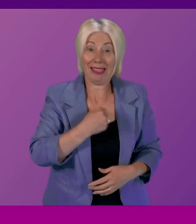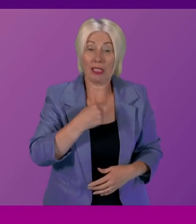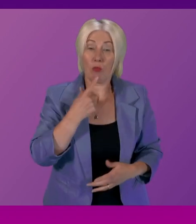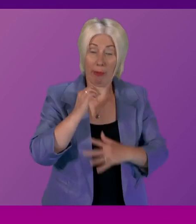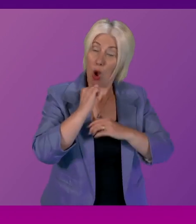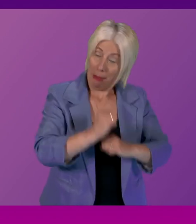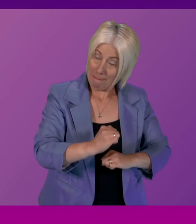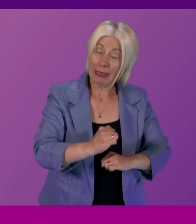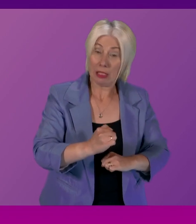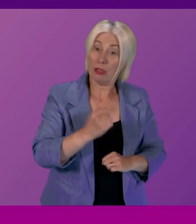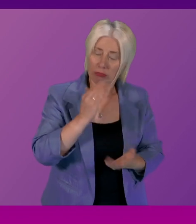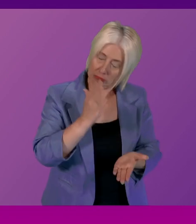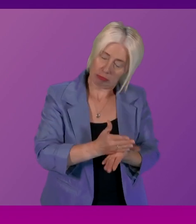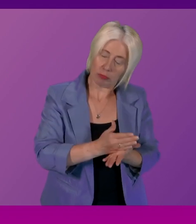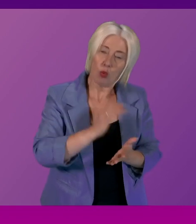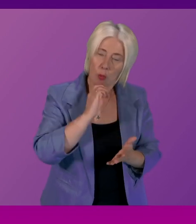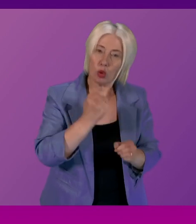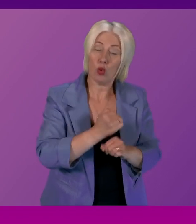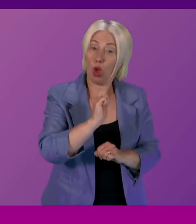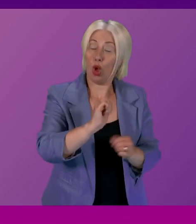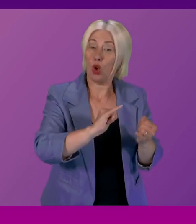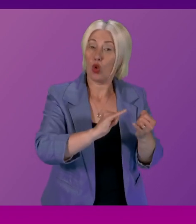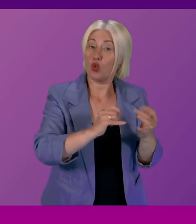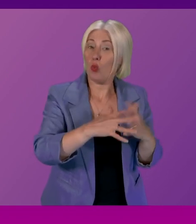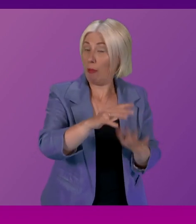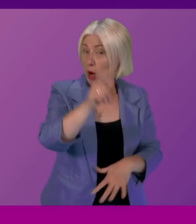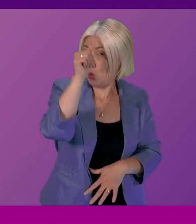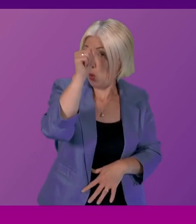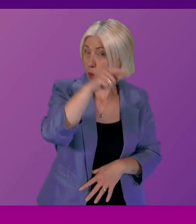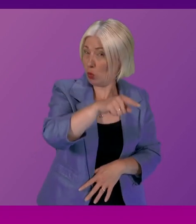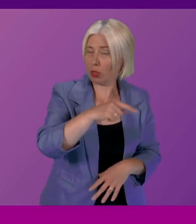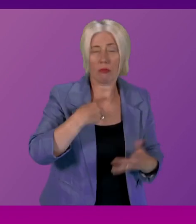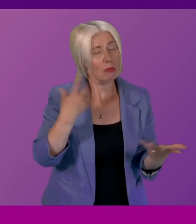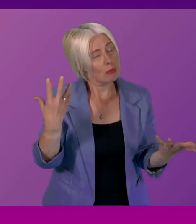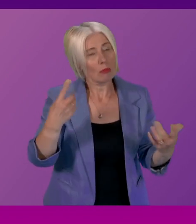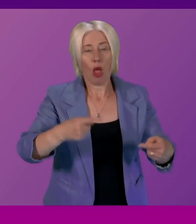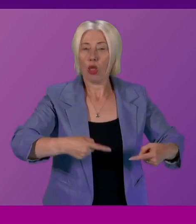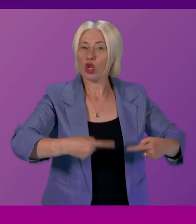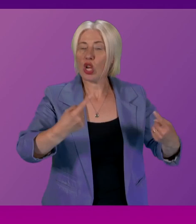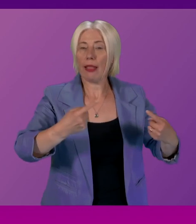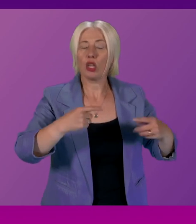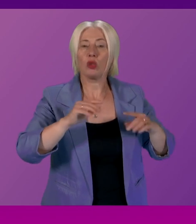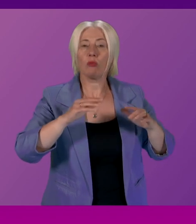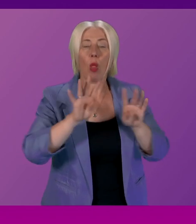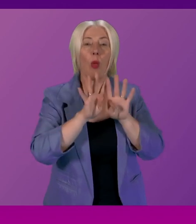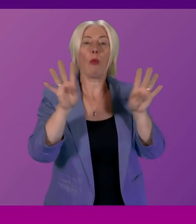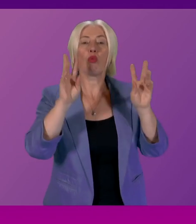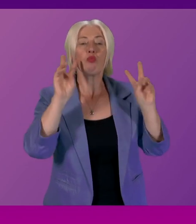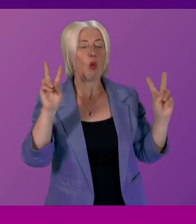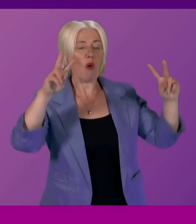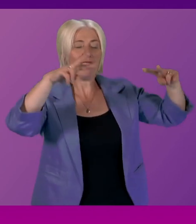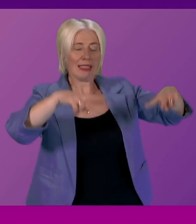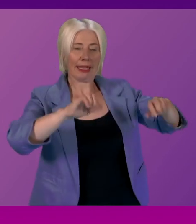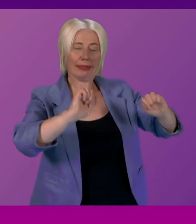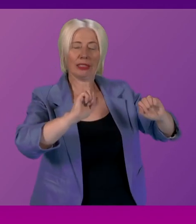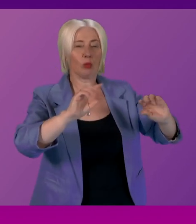have made Sue Weber is very aware of the challenge that the oversight board presented